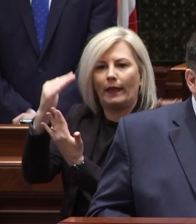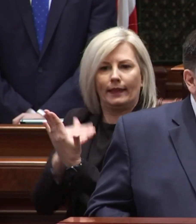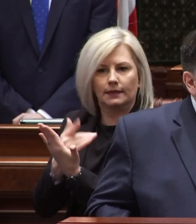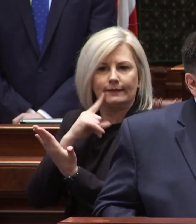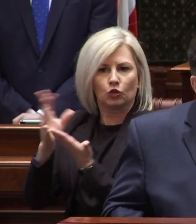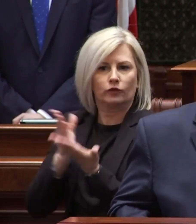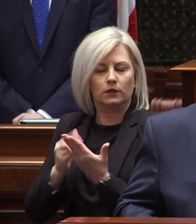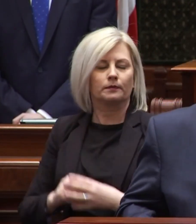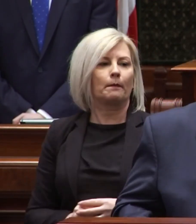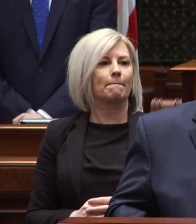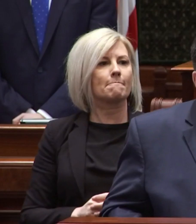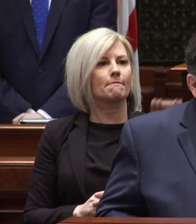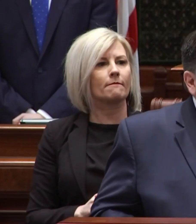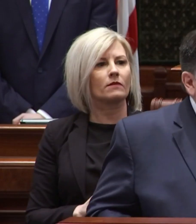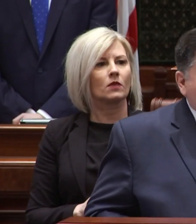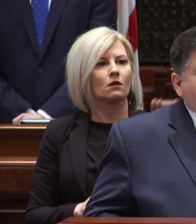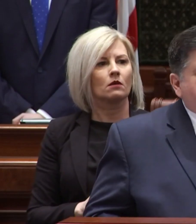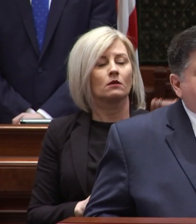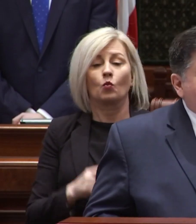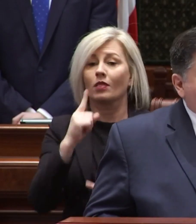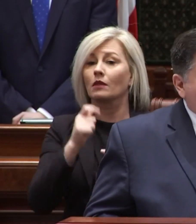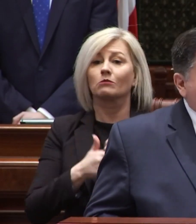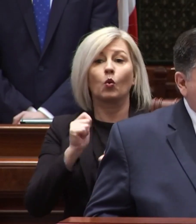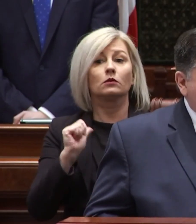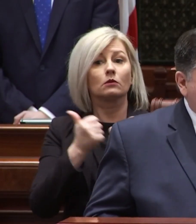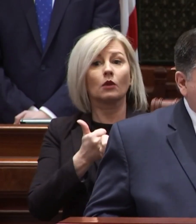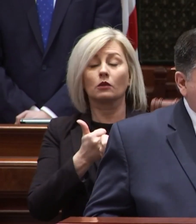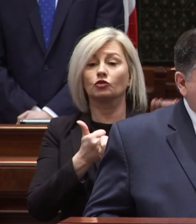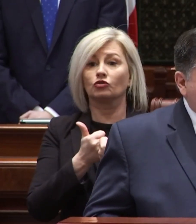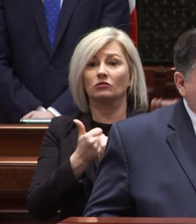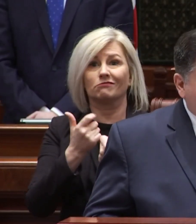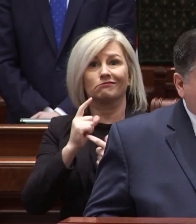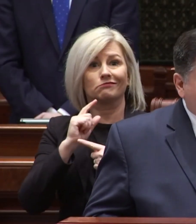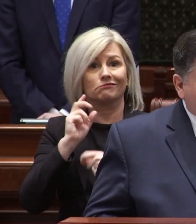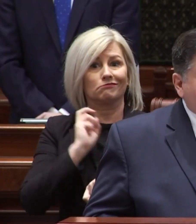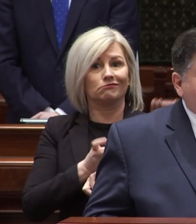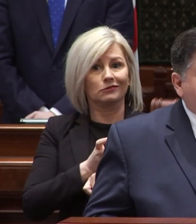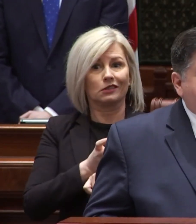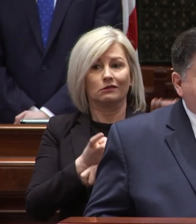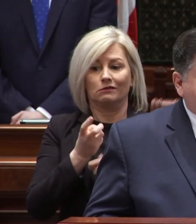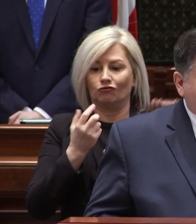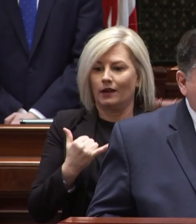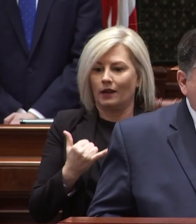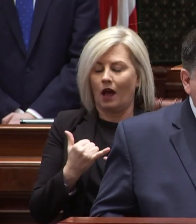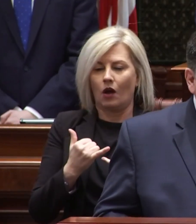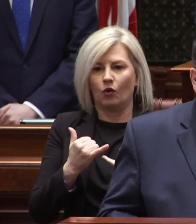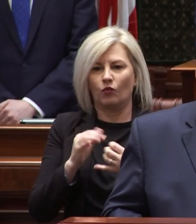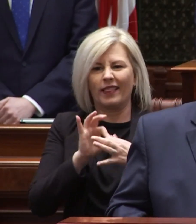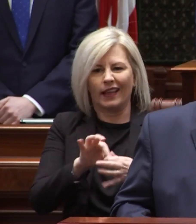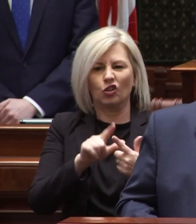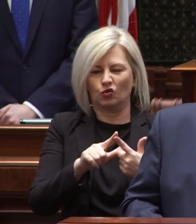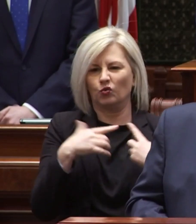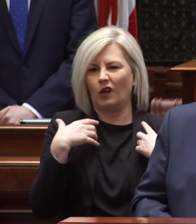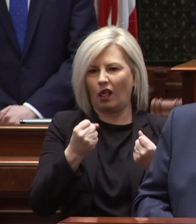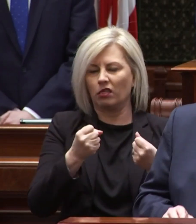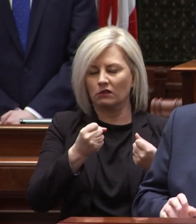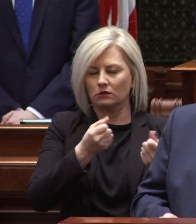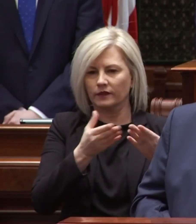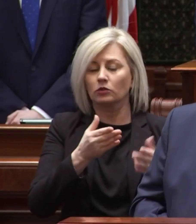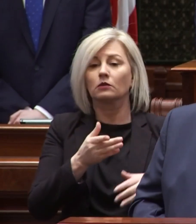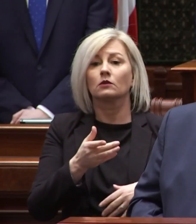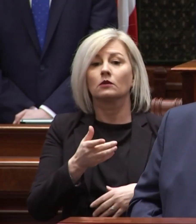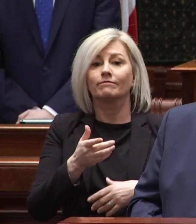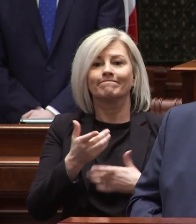services one of the most difficult challenges that we face right now in the field of social and mental health services are the